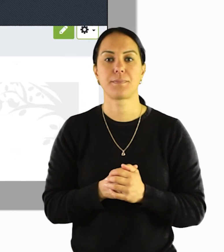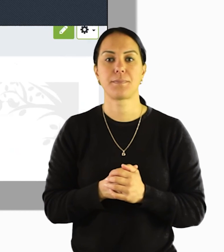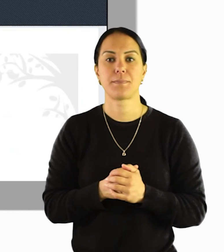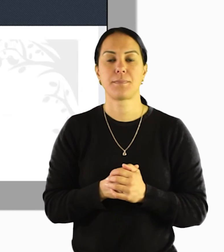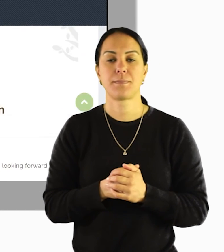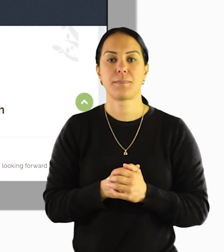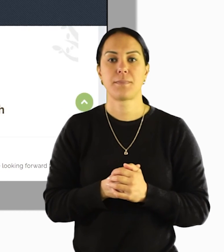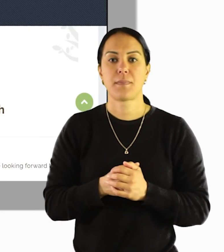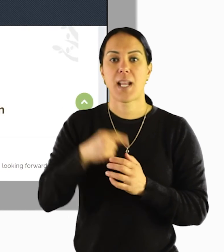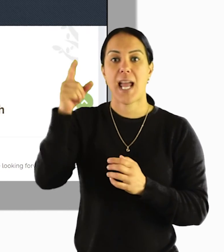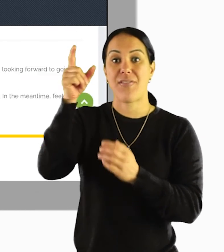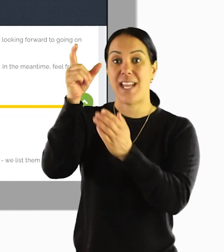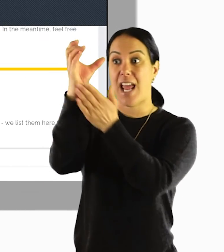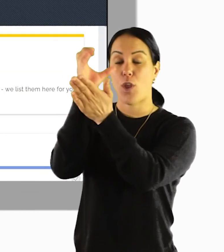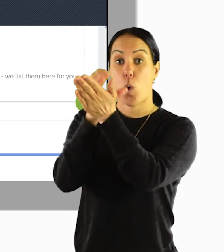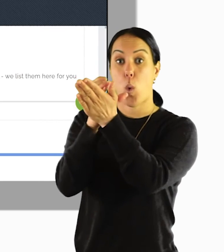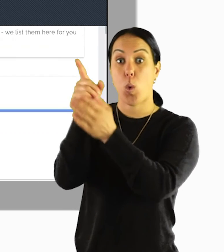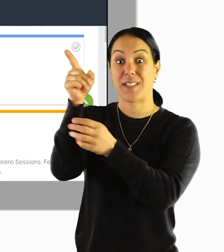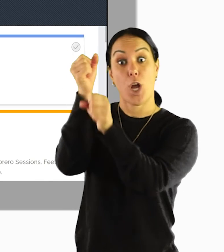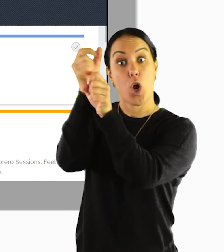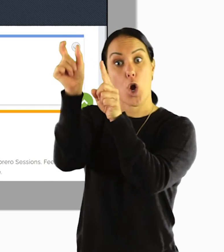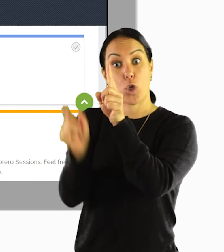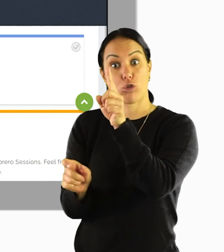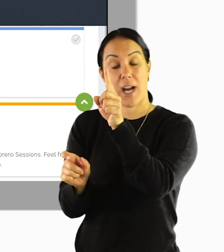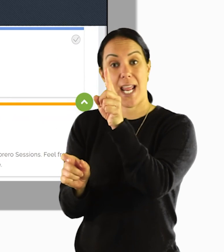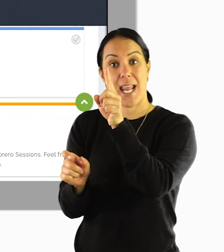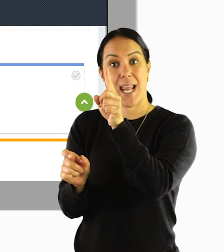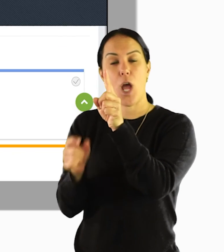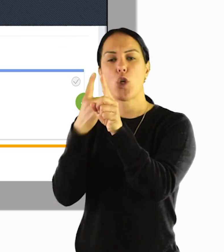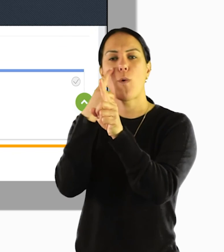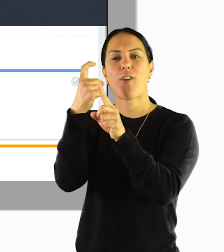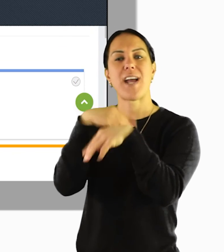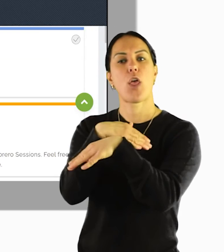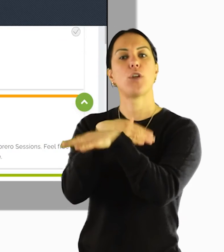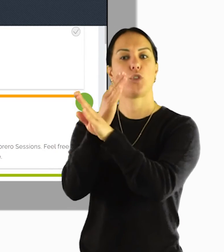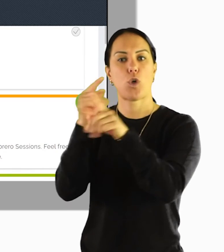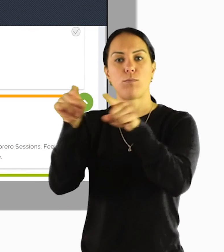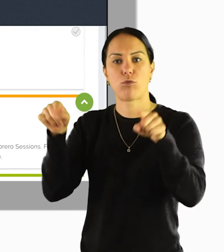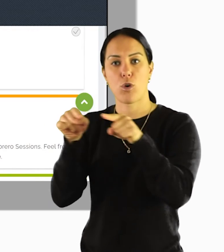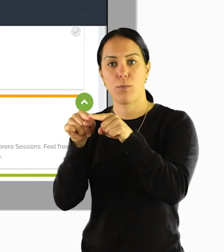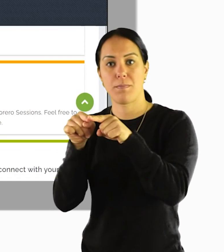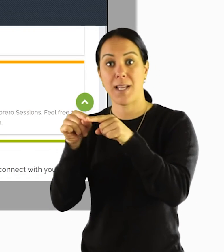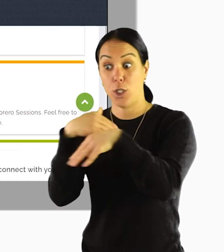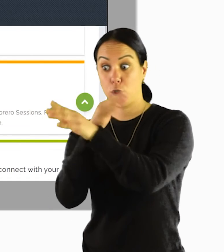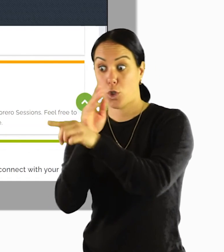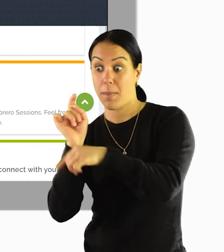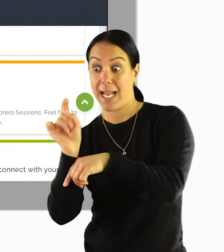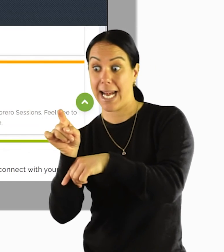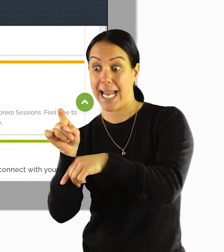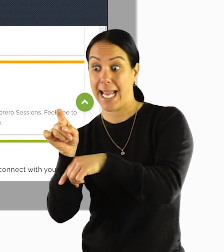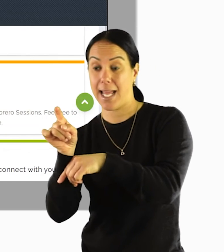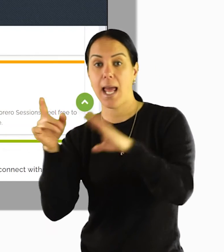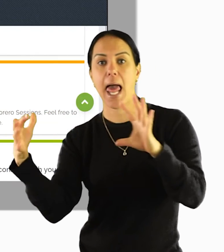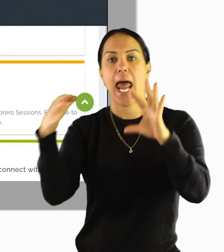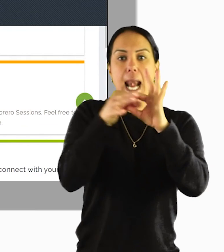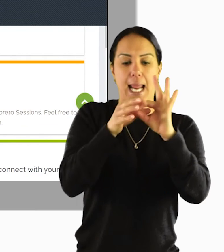And then right at the top of the course, under the glossary, you'll find that Zoom room. If you click on